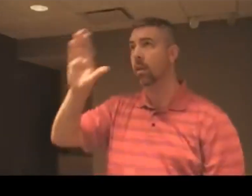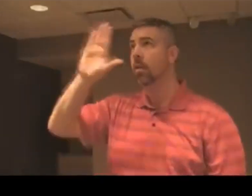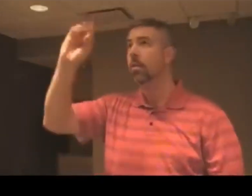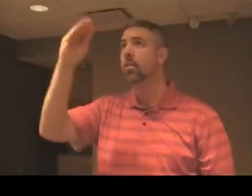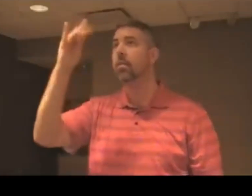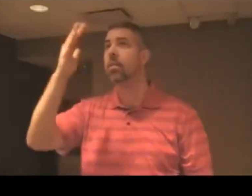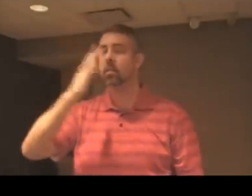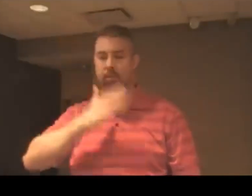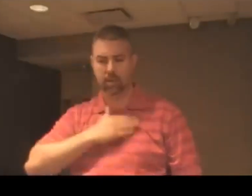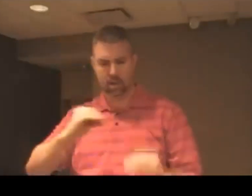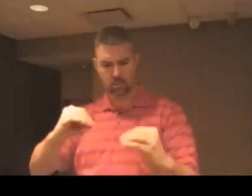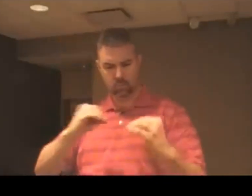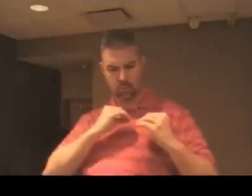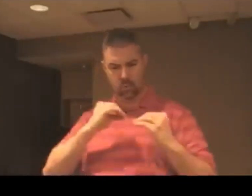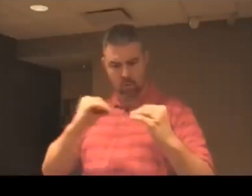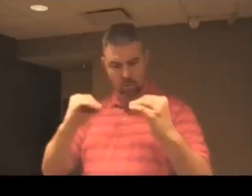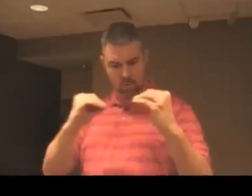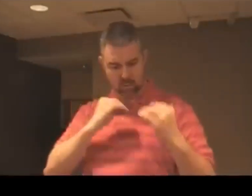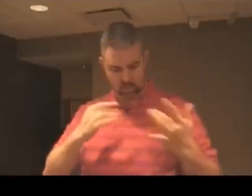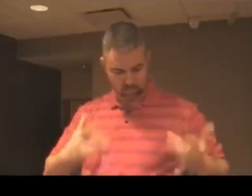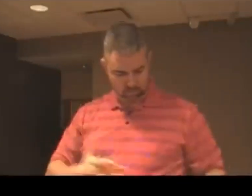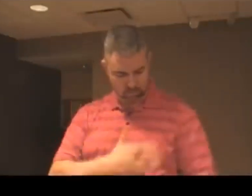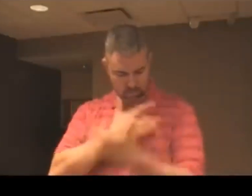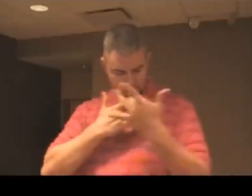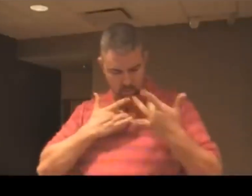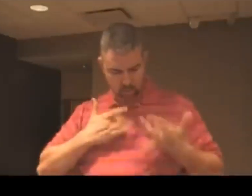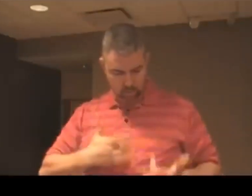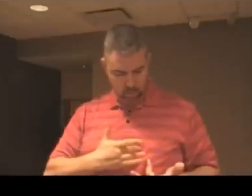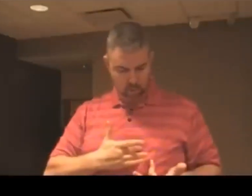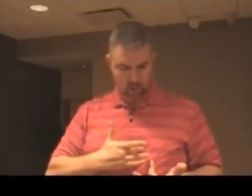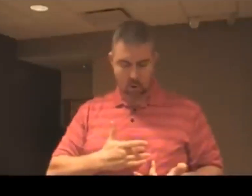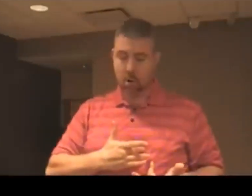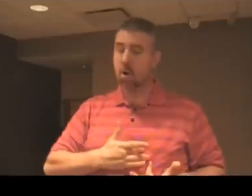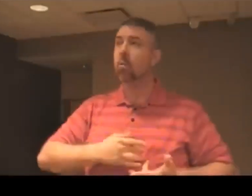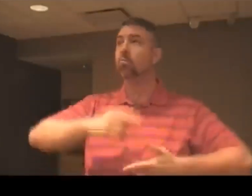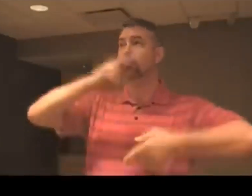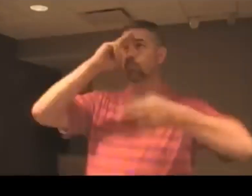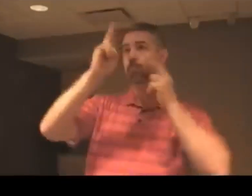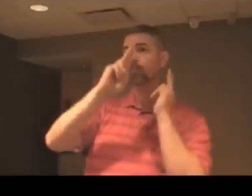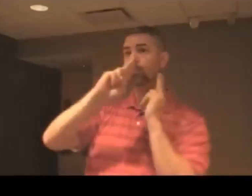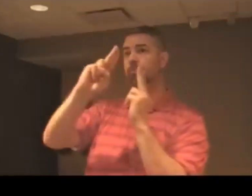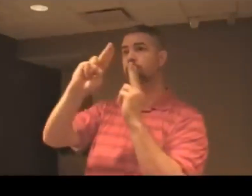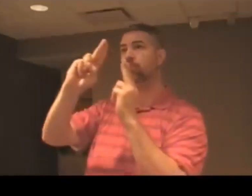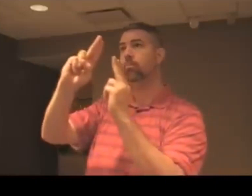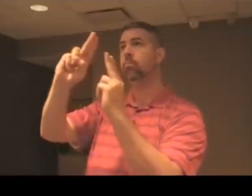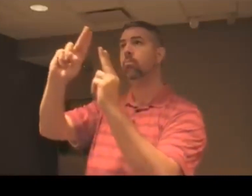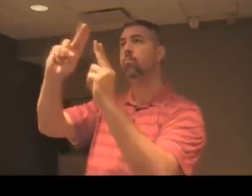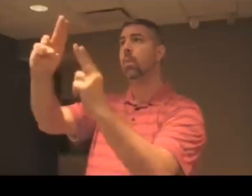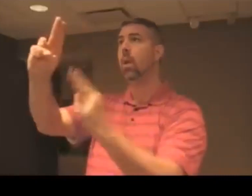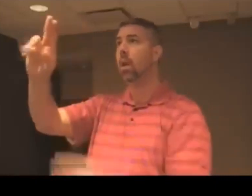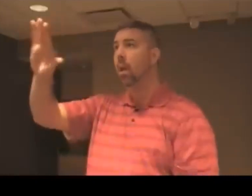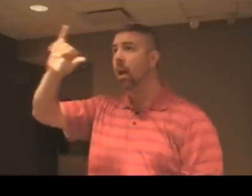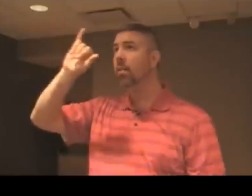grace that taught my heart to fear, and